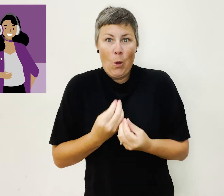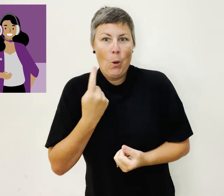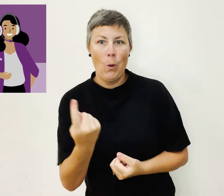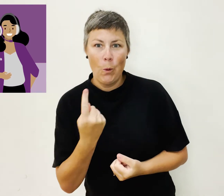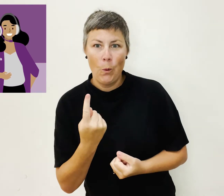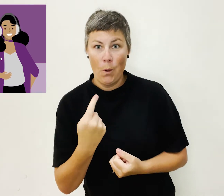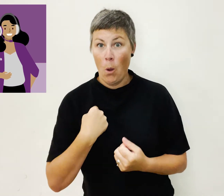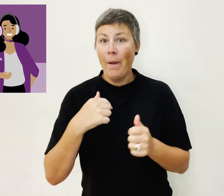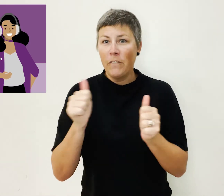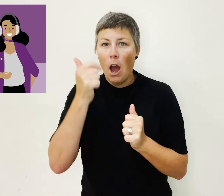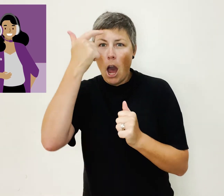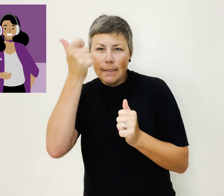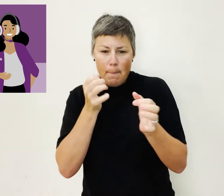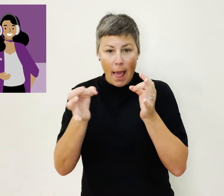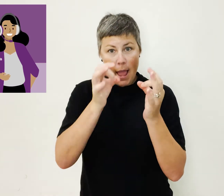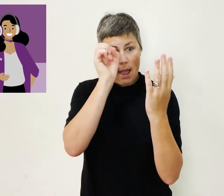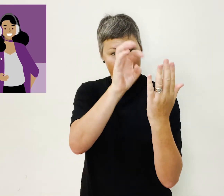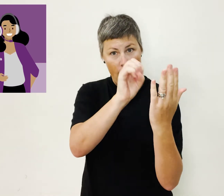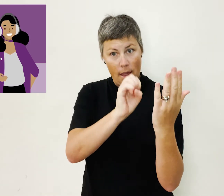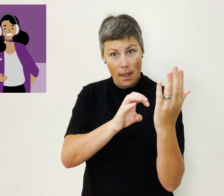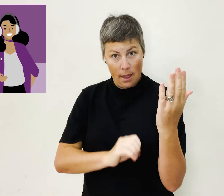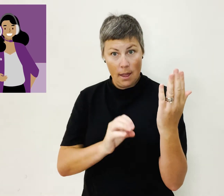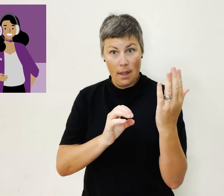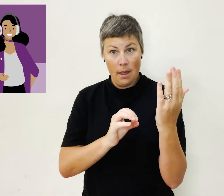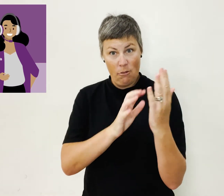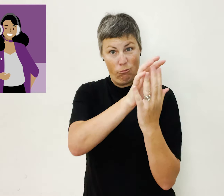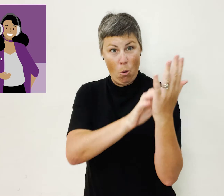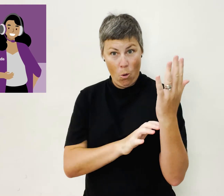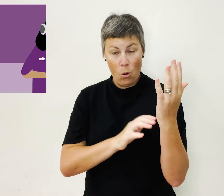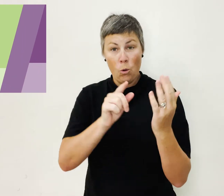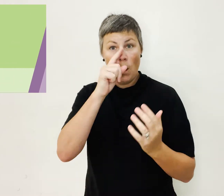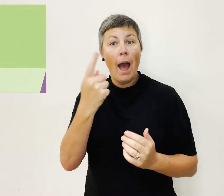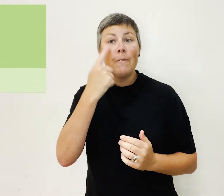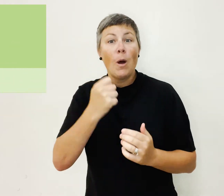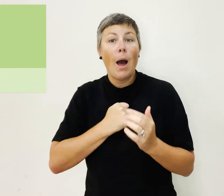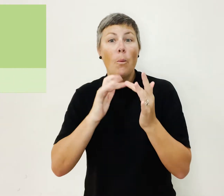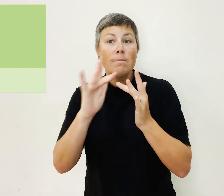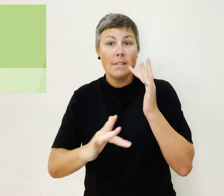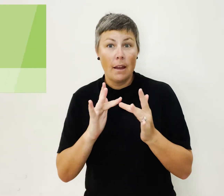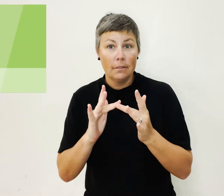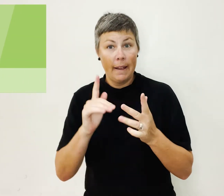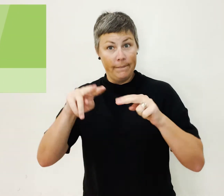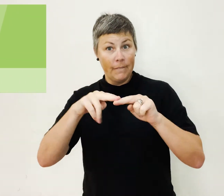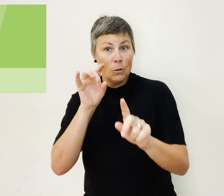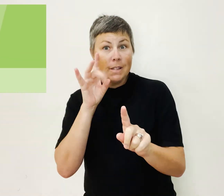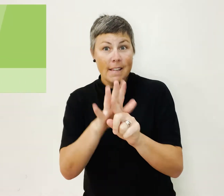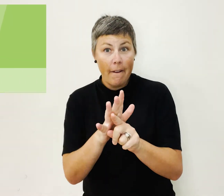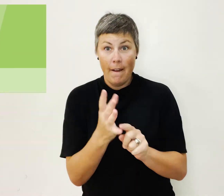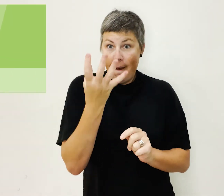NDIS Home and Living Approach in a consultation paper on our website. If you are an NDIS participant,